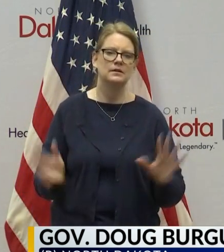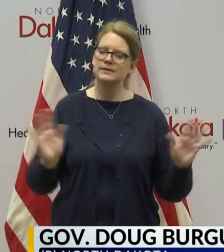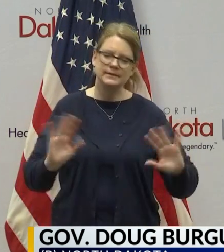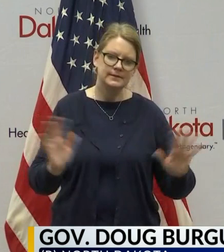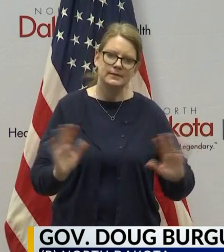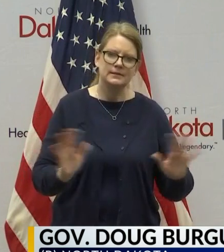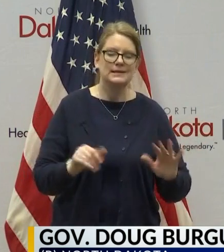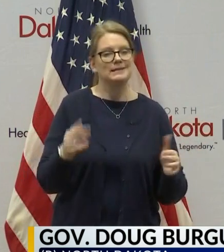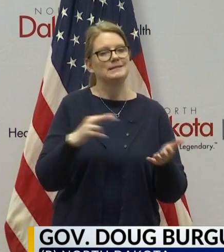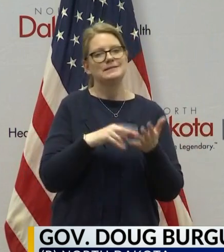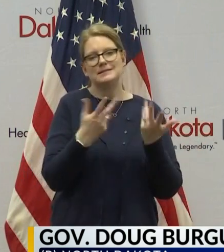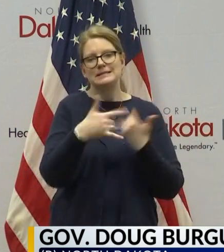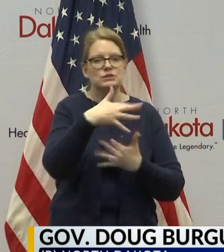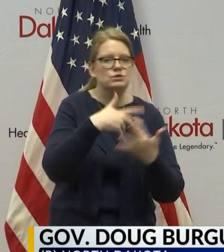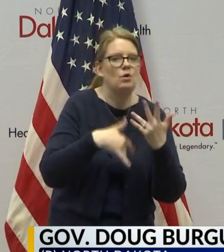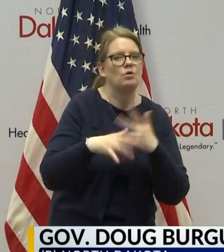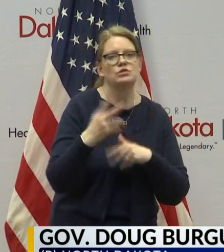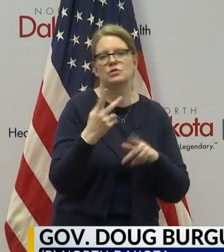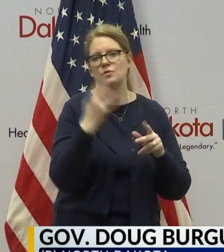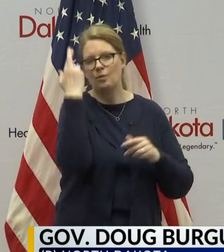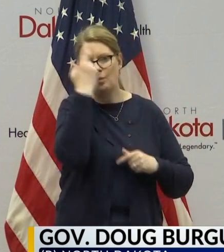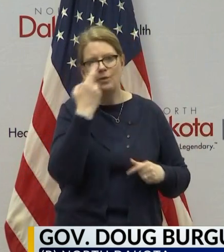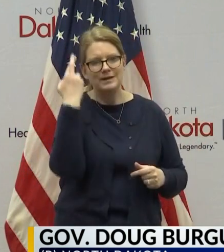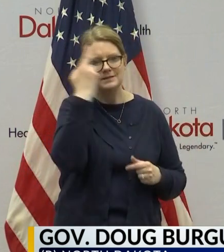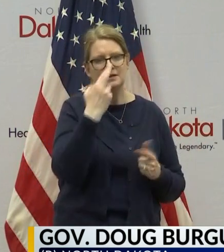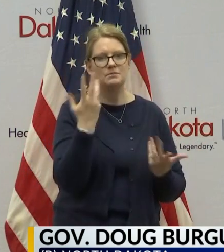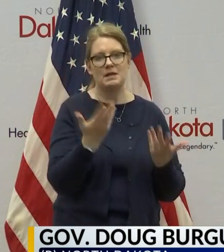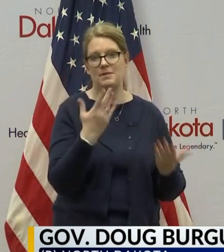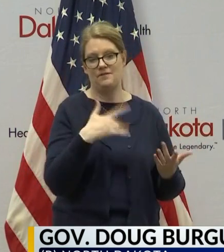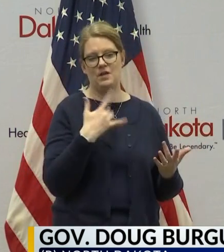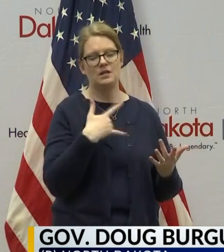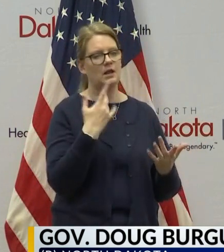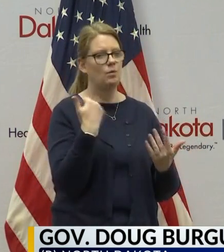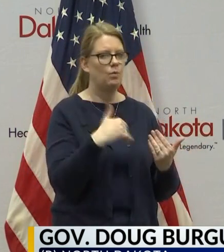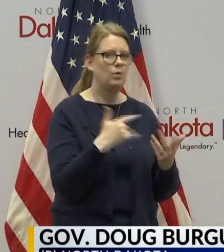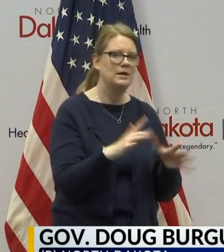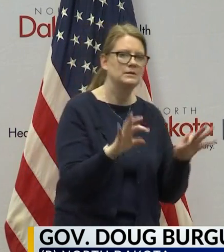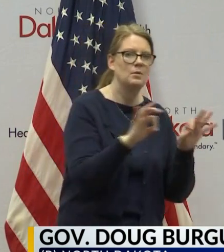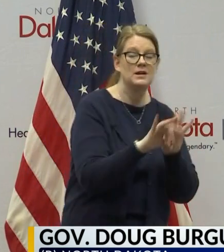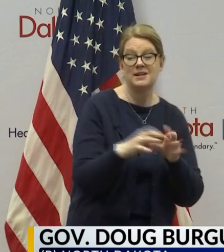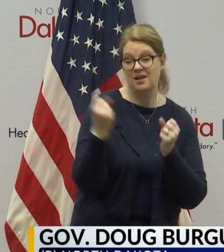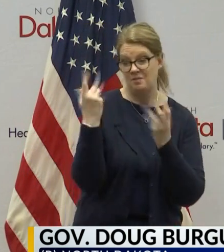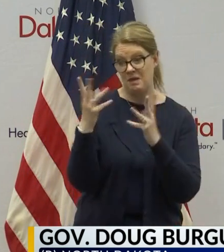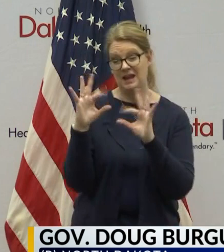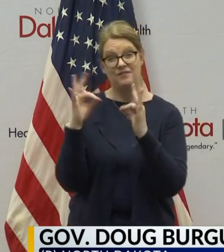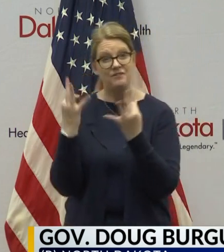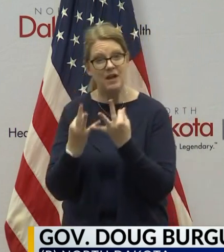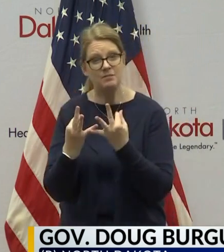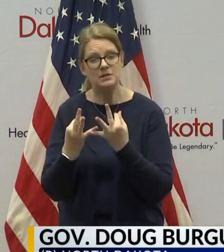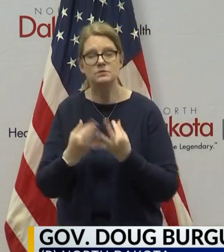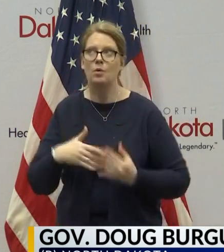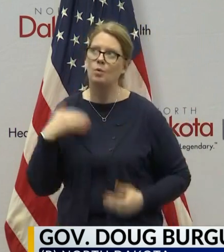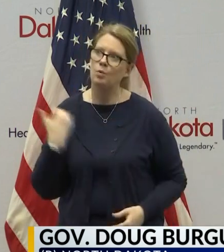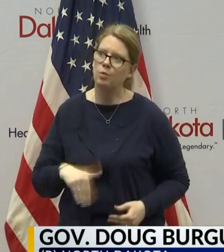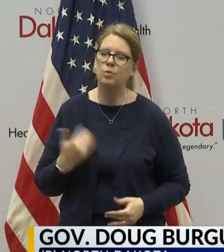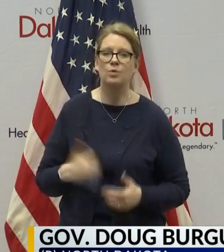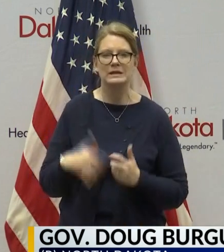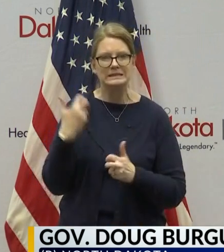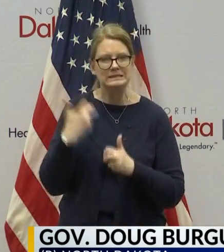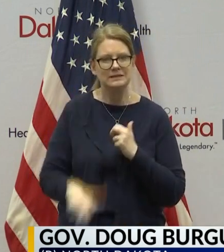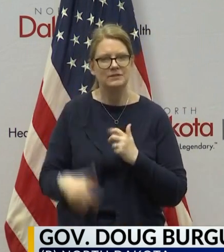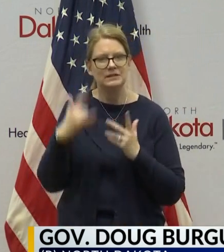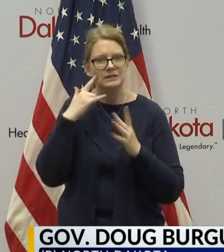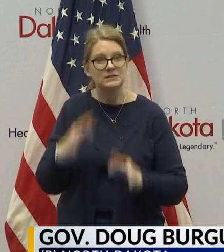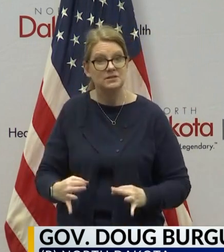social purposes or something that you might think is incredibly important, I know many families have had to make the very, very difficult decision of